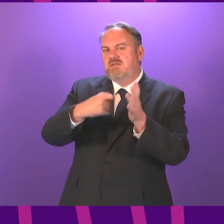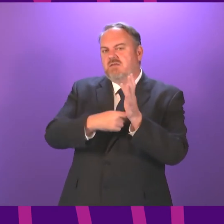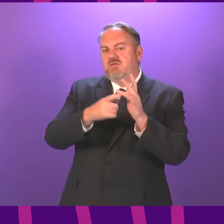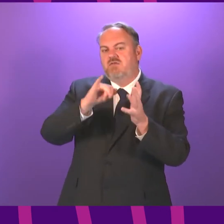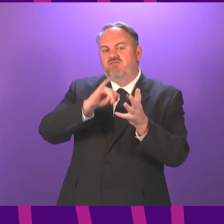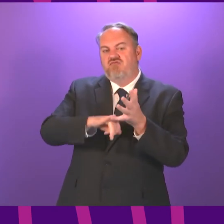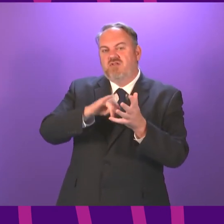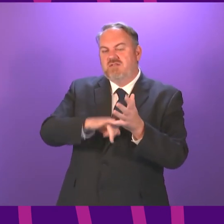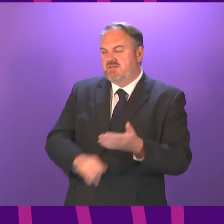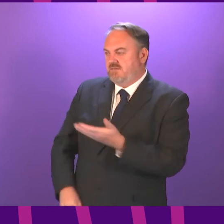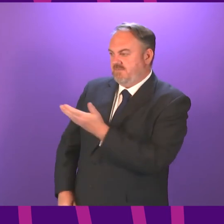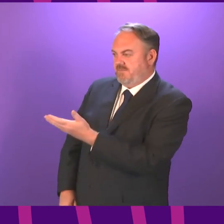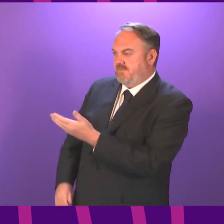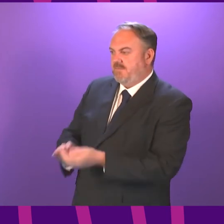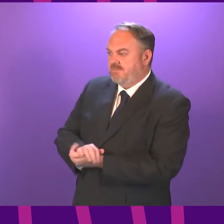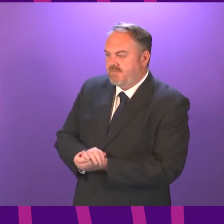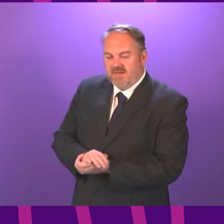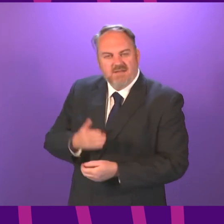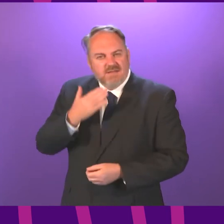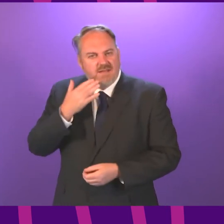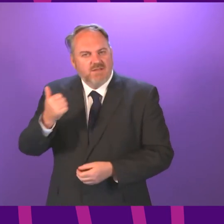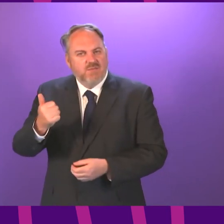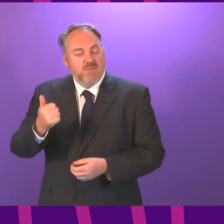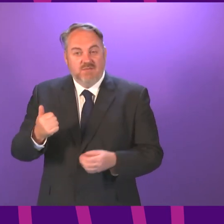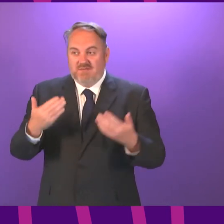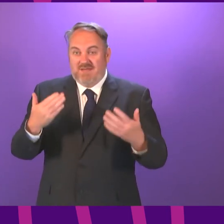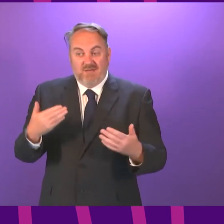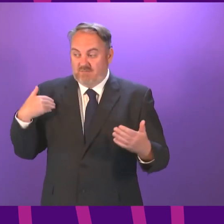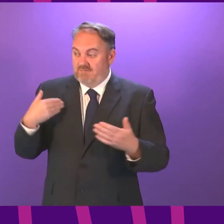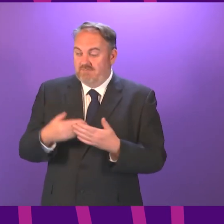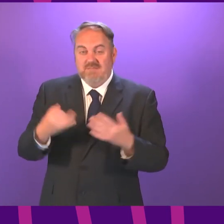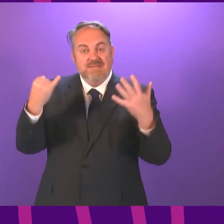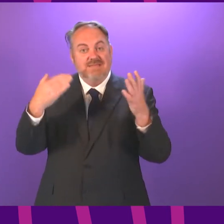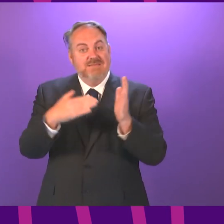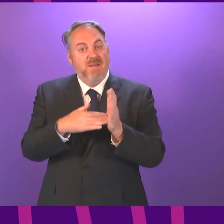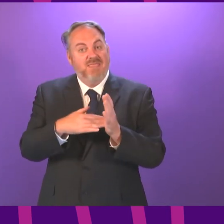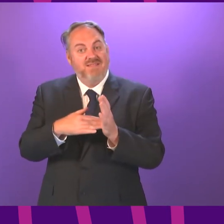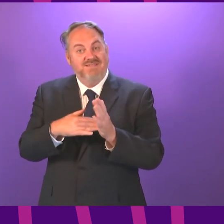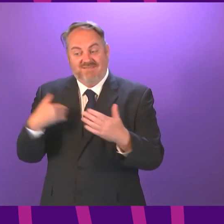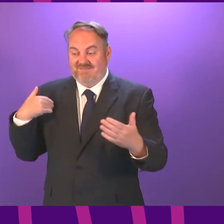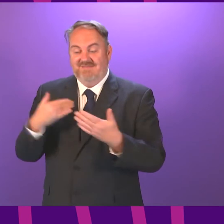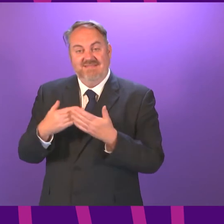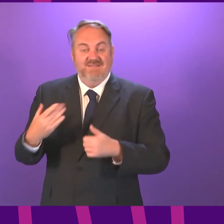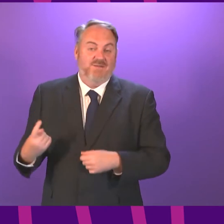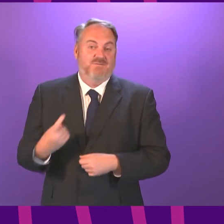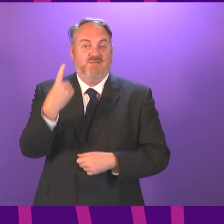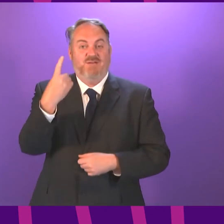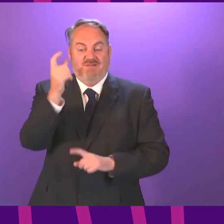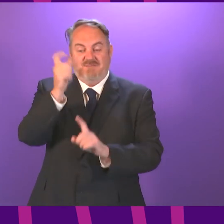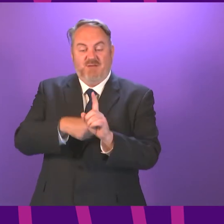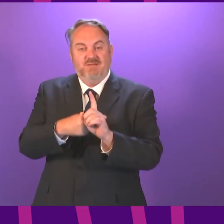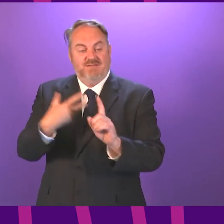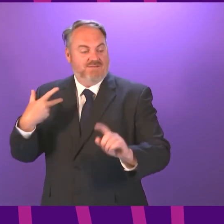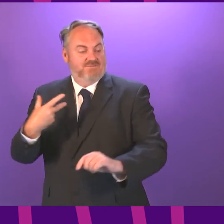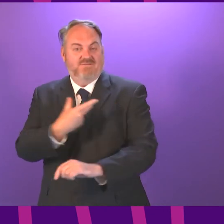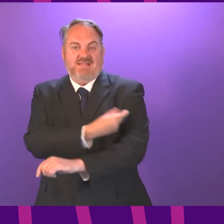Thank you very much, Presiding Officer. Today is exactly six months since the first person here in Scotland and others across the United